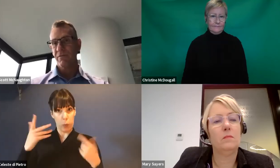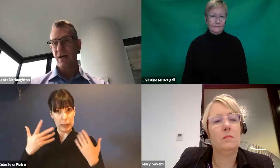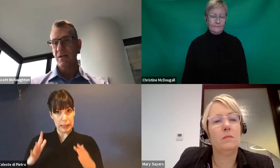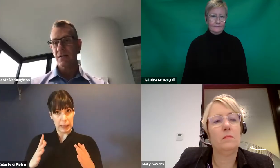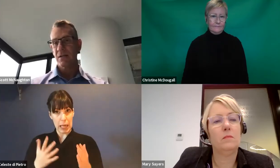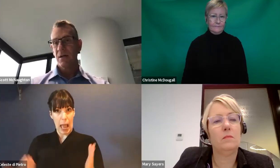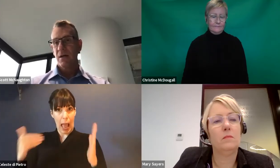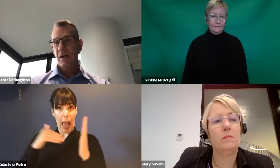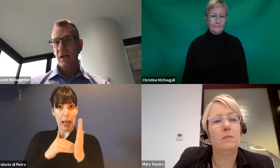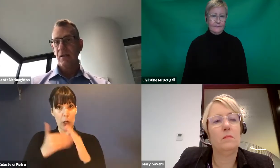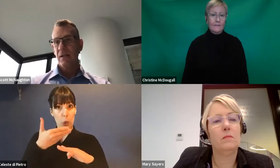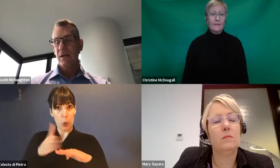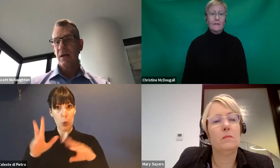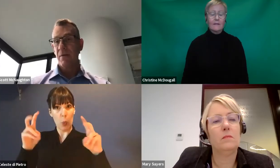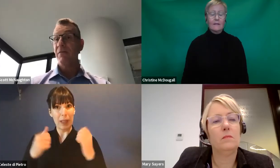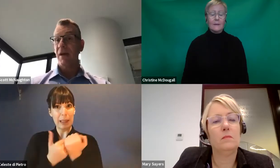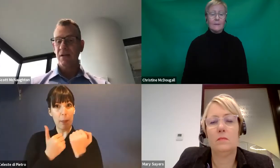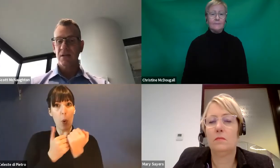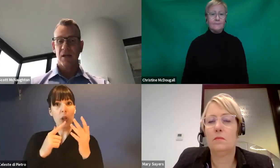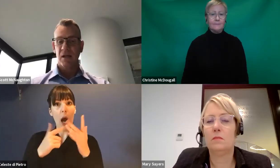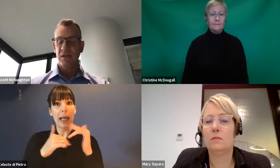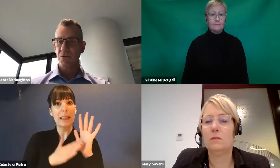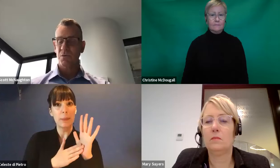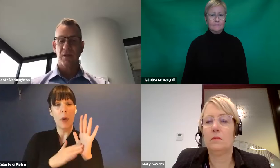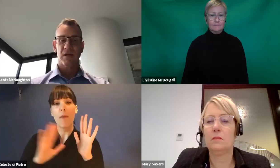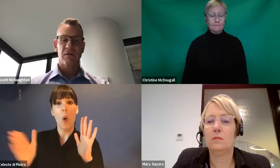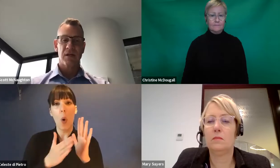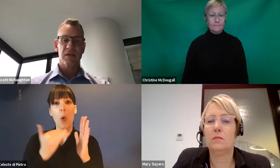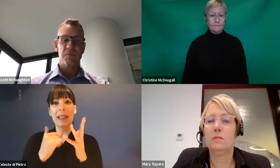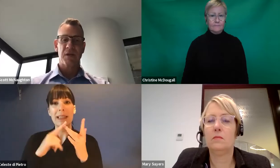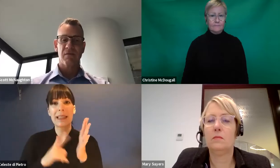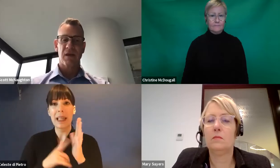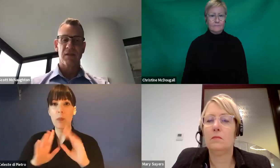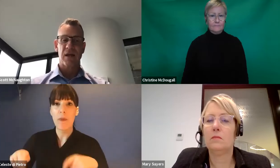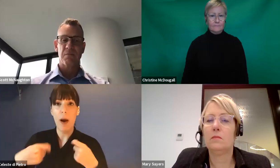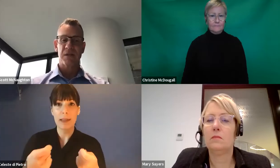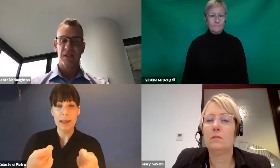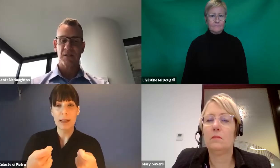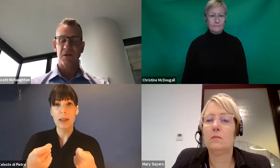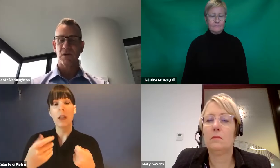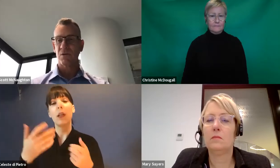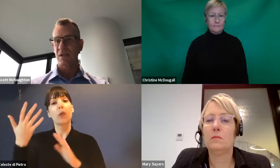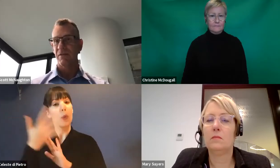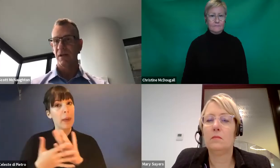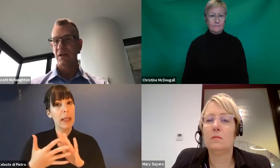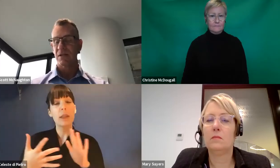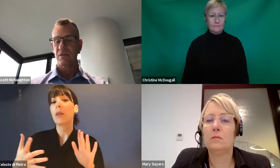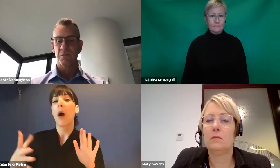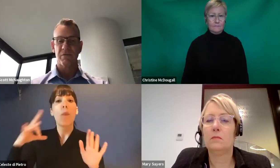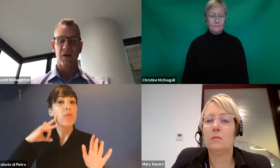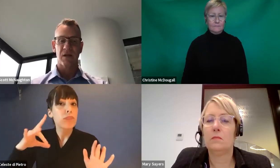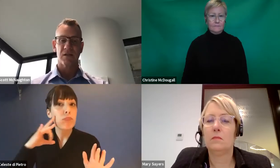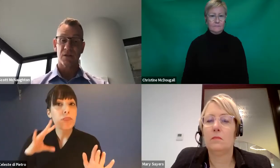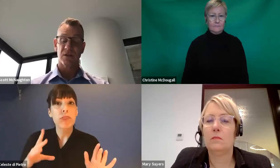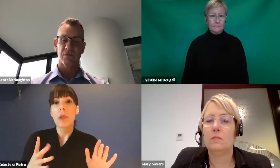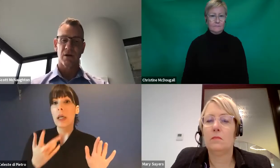SIL providers. In the event, and touch wood, they don't need this, but in the event that a participant who's living in a SIL,